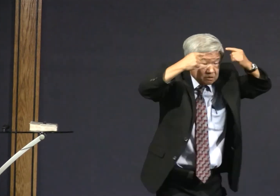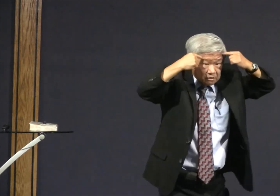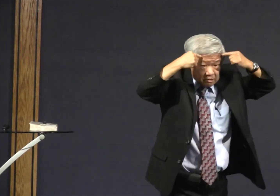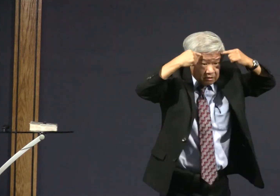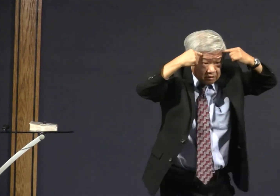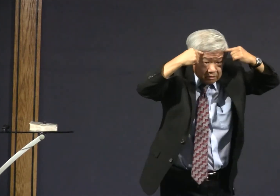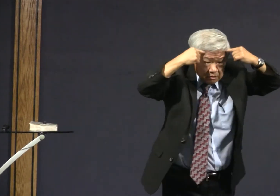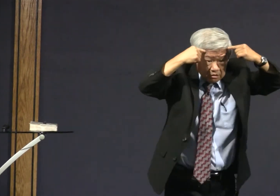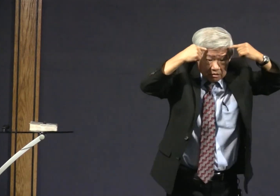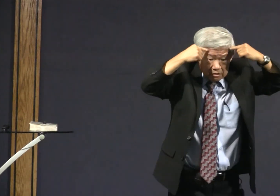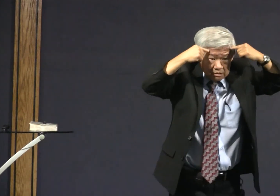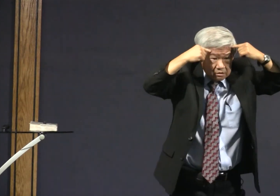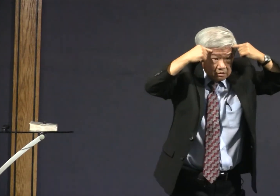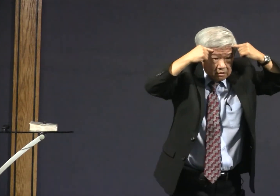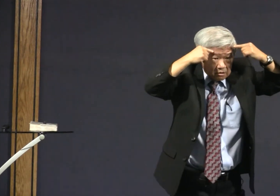and he learned all about them.